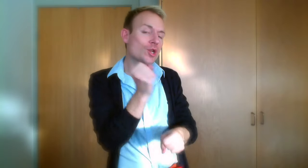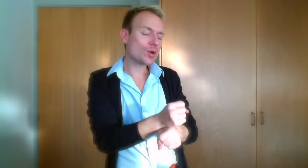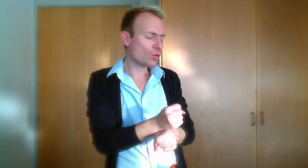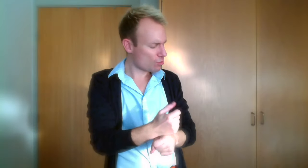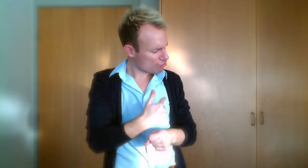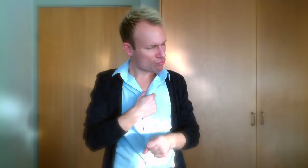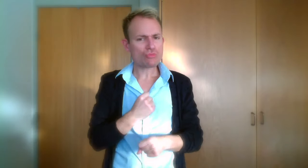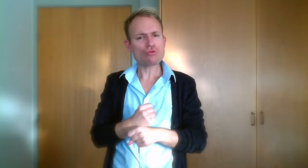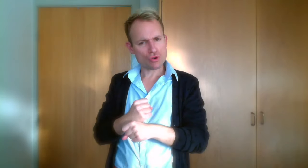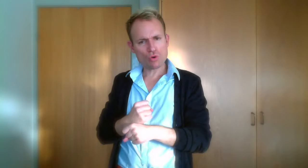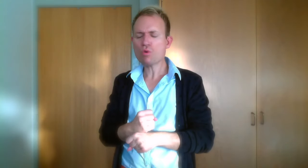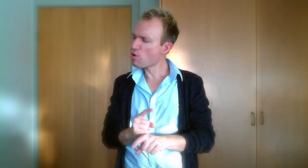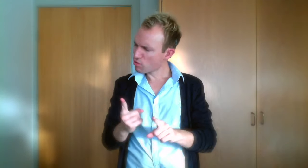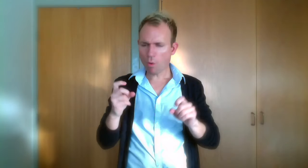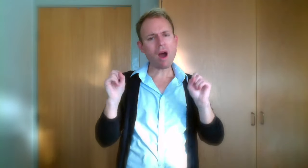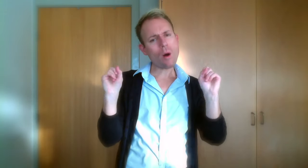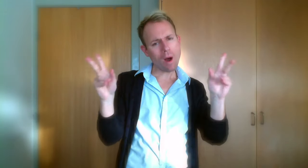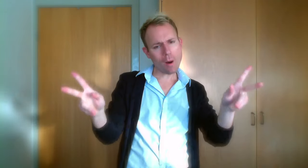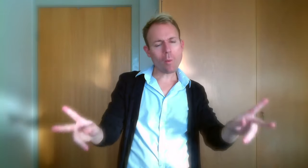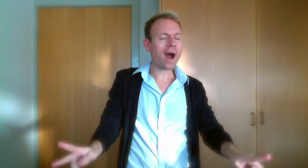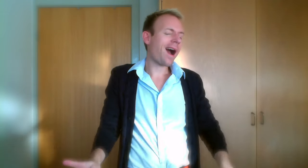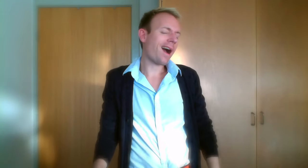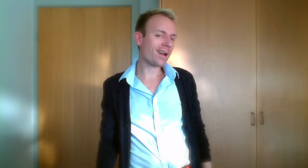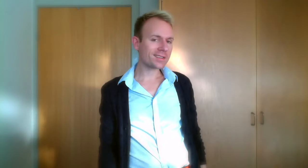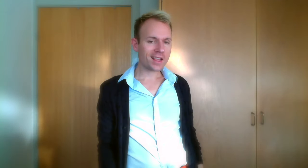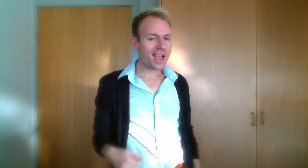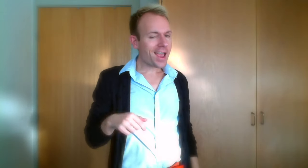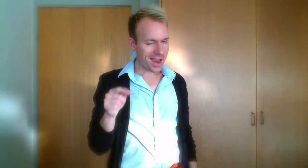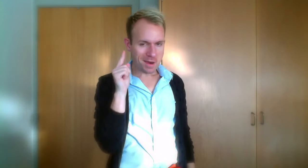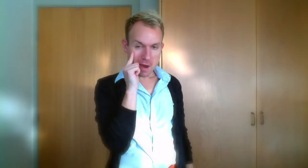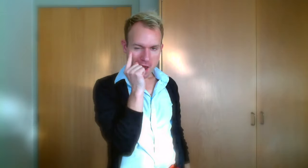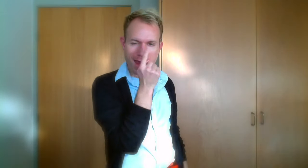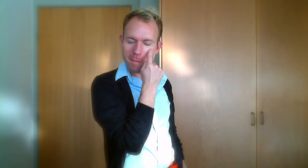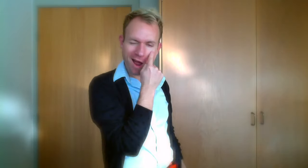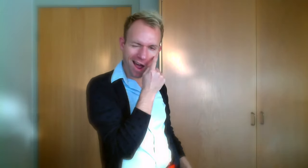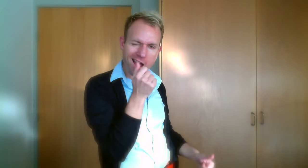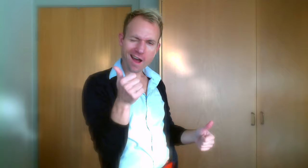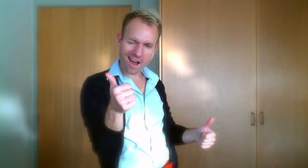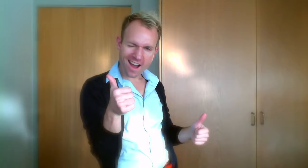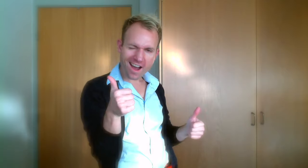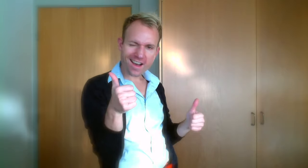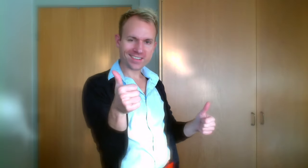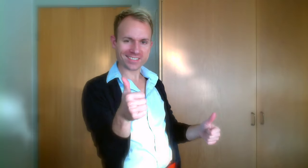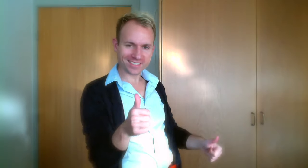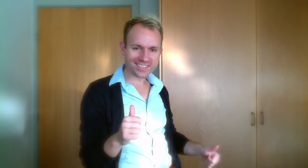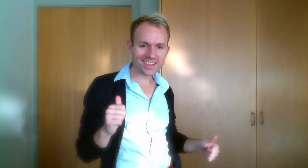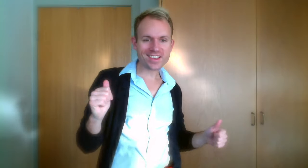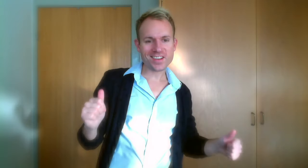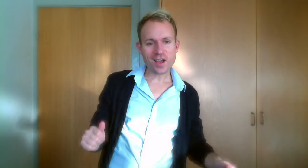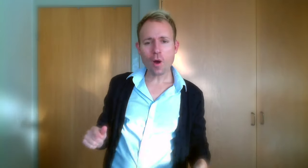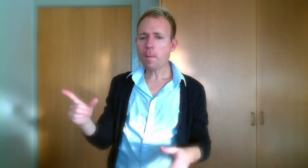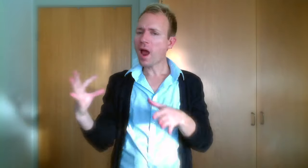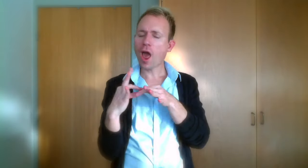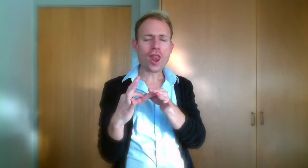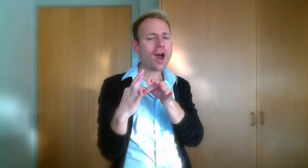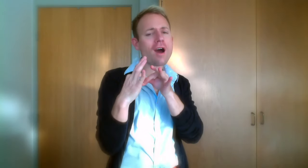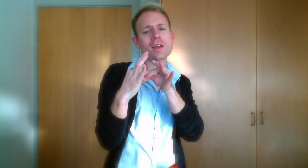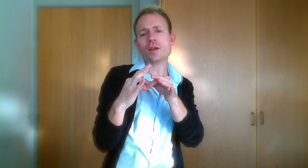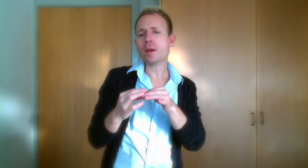do, you'll just right in my eyes You belong in a